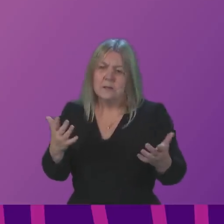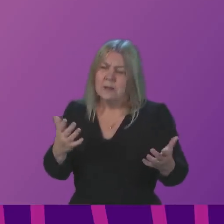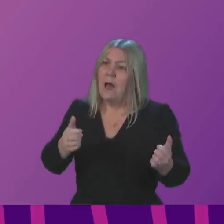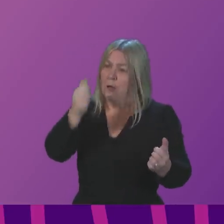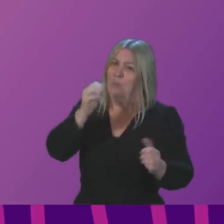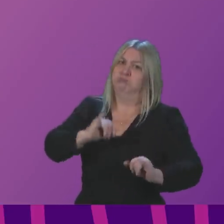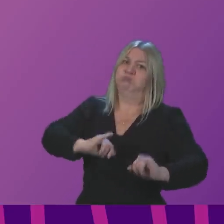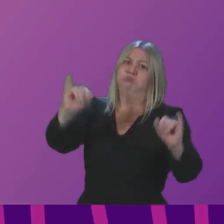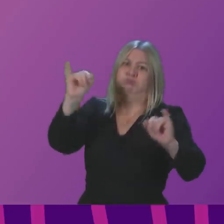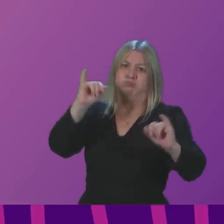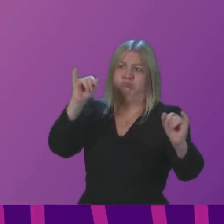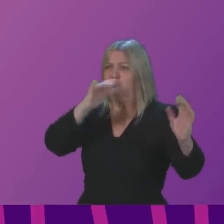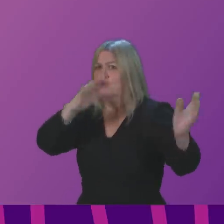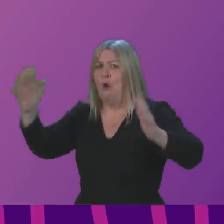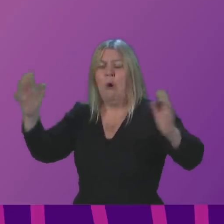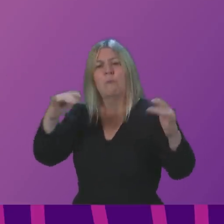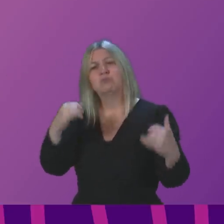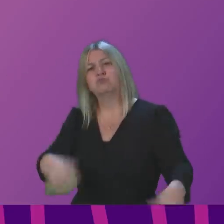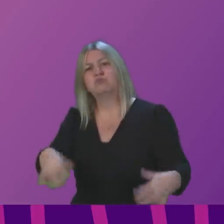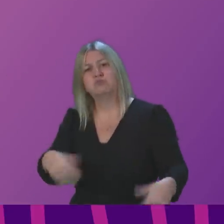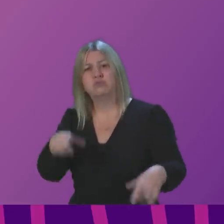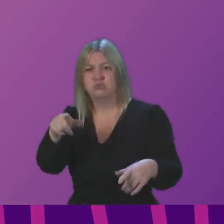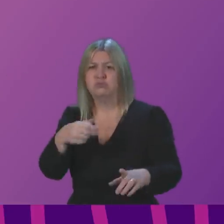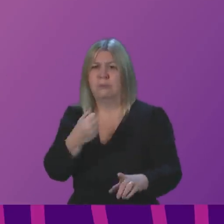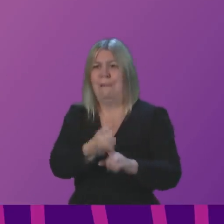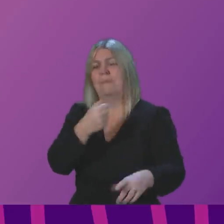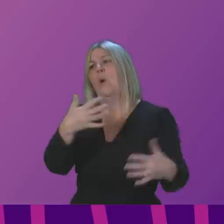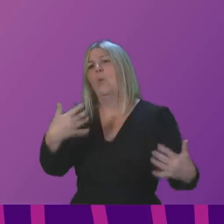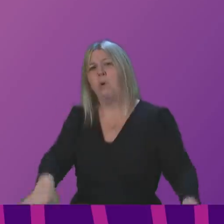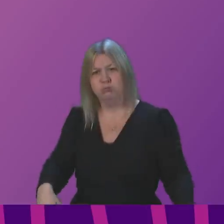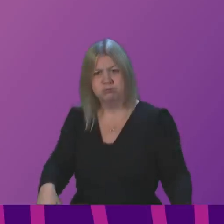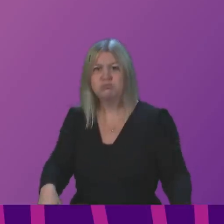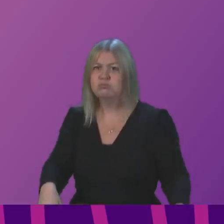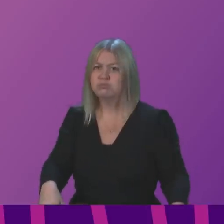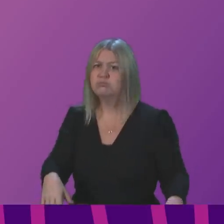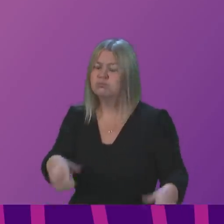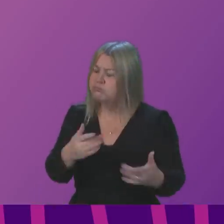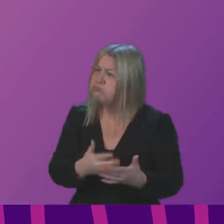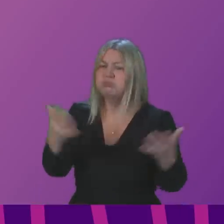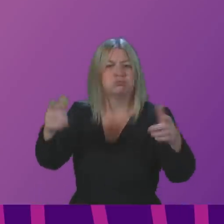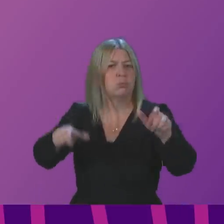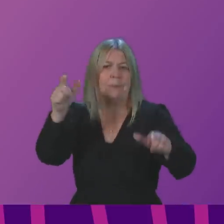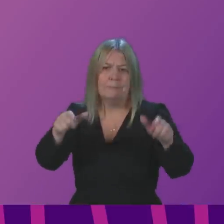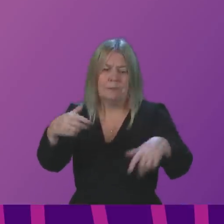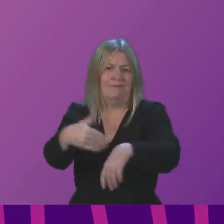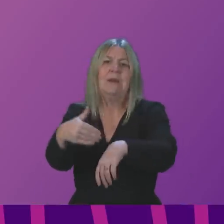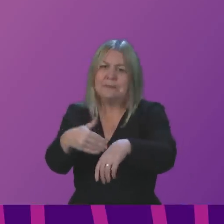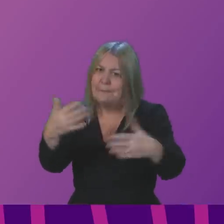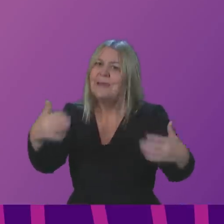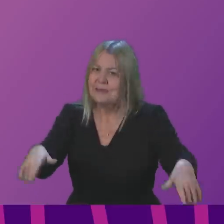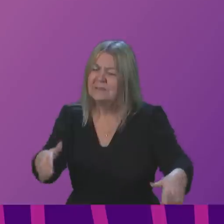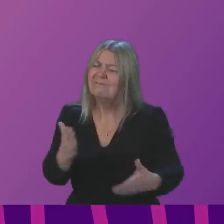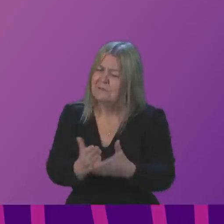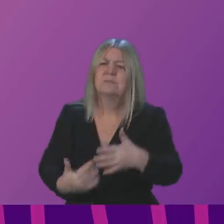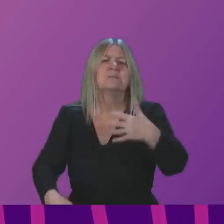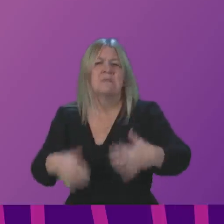its severity, and the impact of the storm has been extreme. And many, many thousands of people have suffered